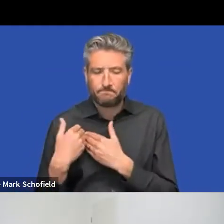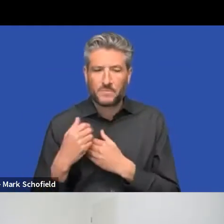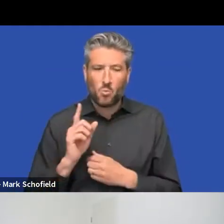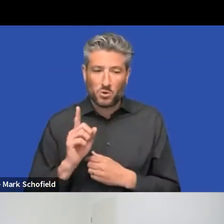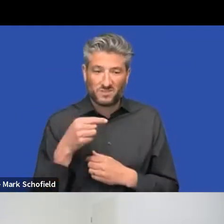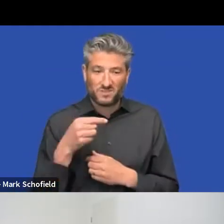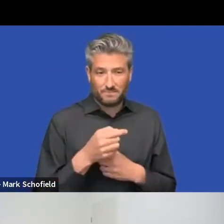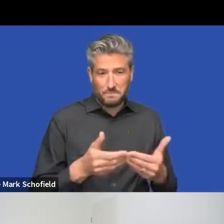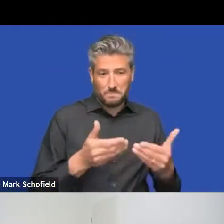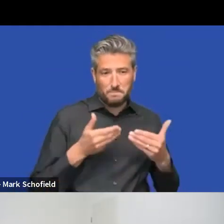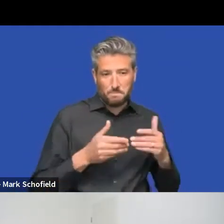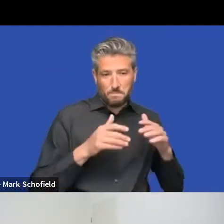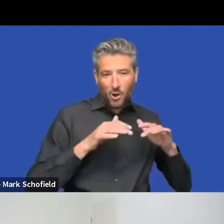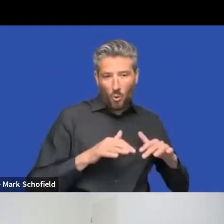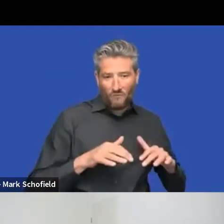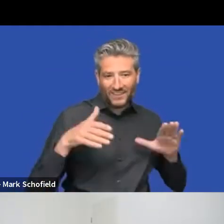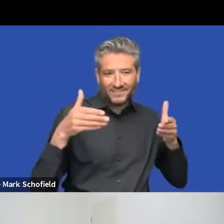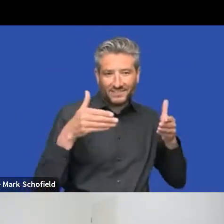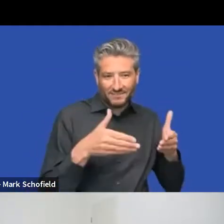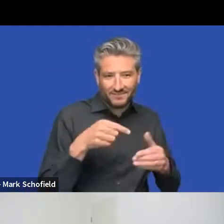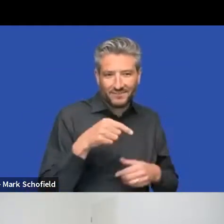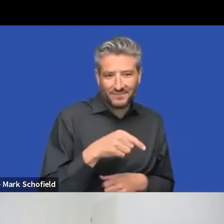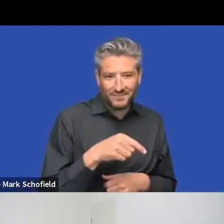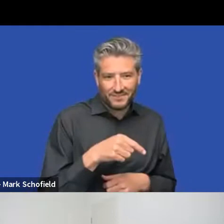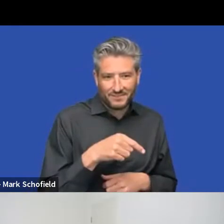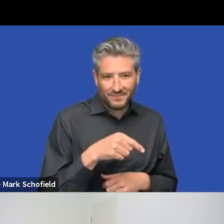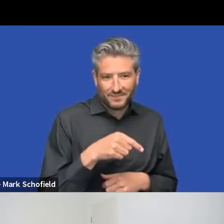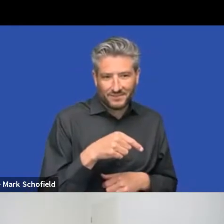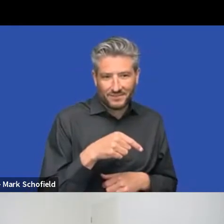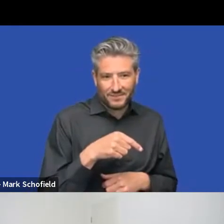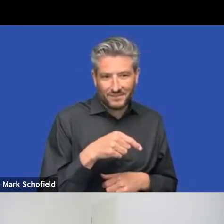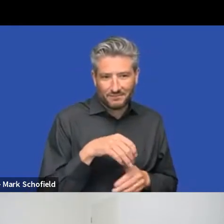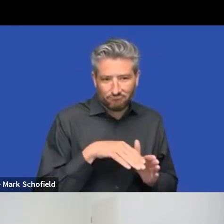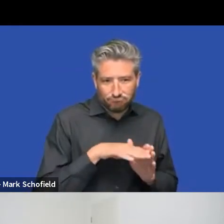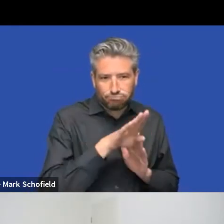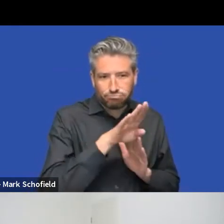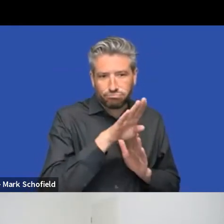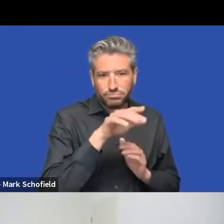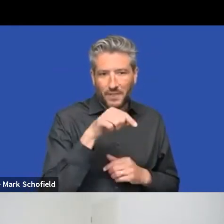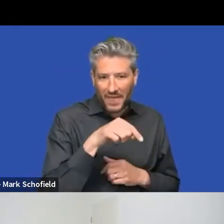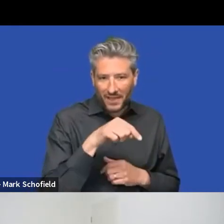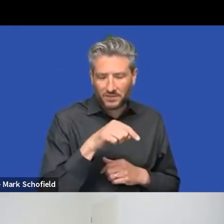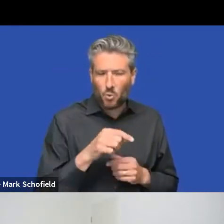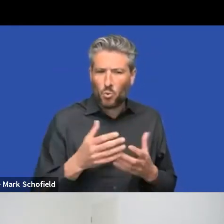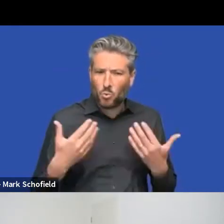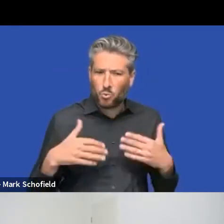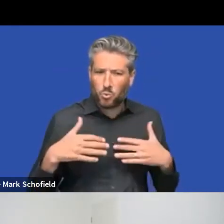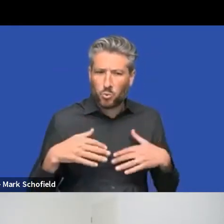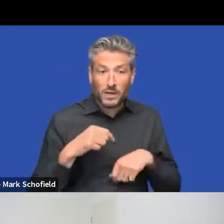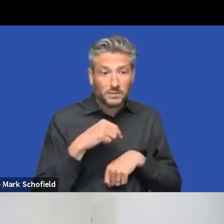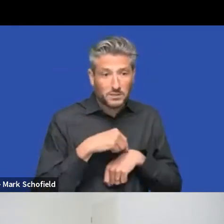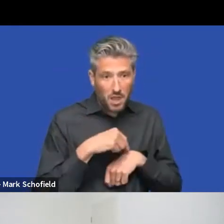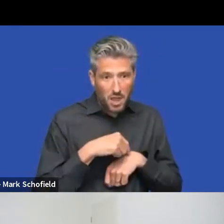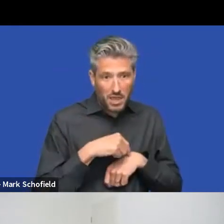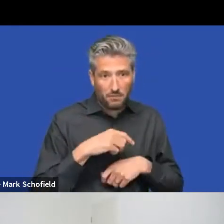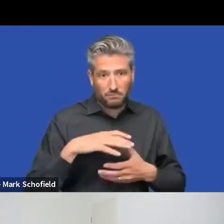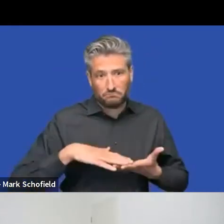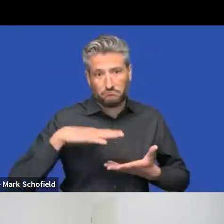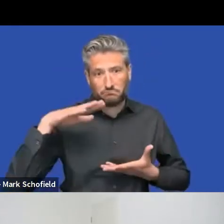and we spend a lot of time on that. Uh, but on the side, uh, we also, uh, a, a current